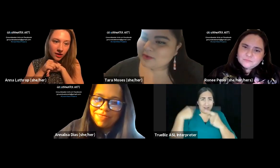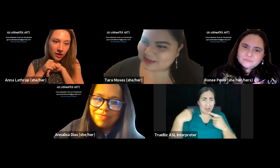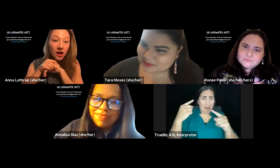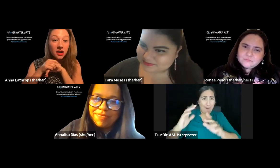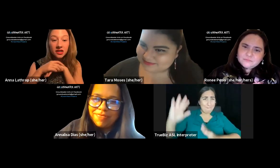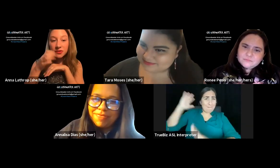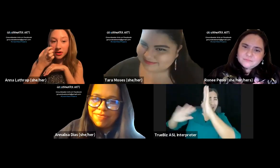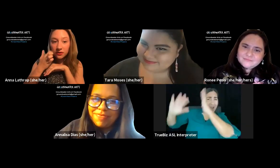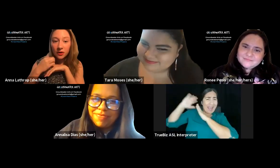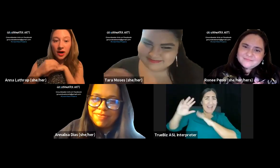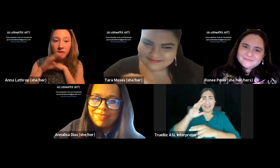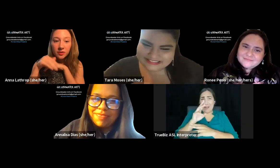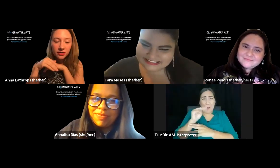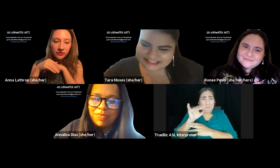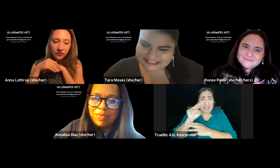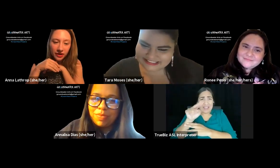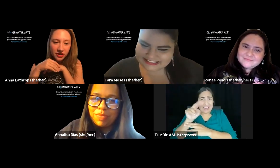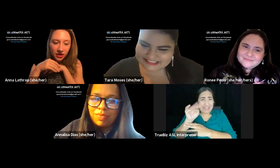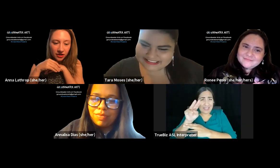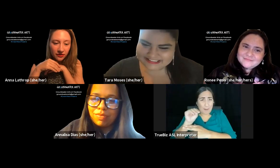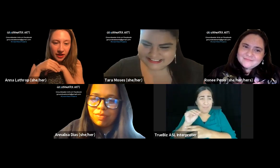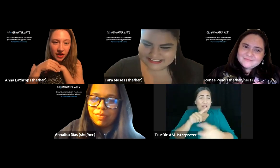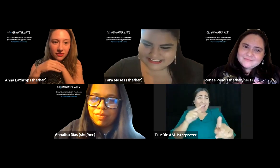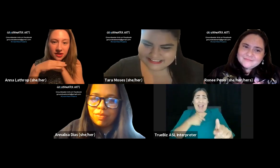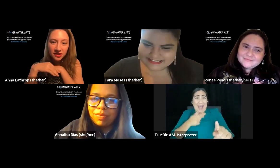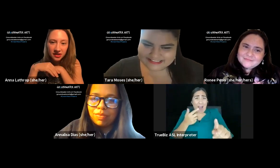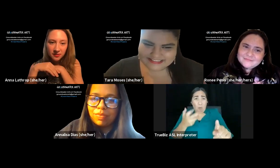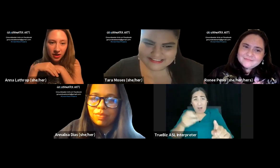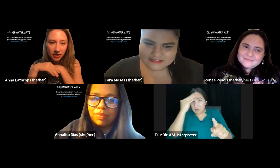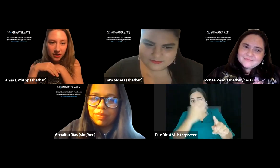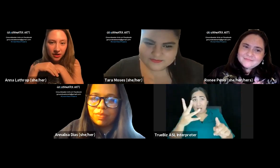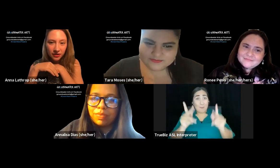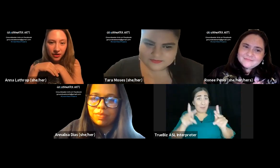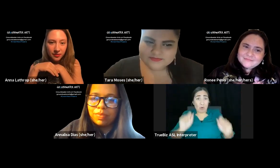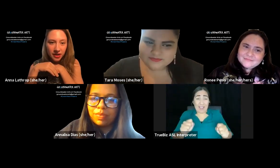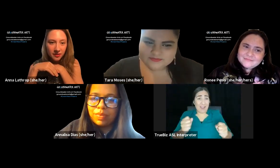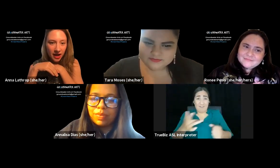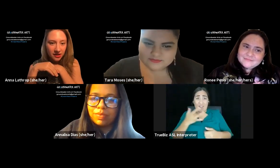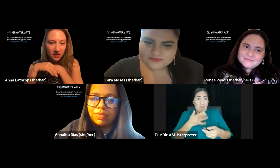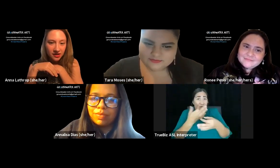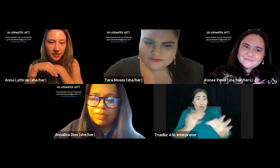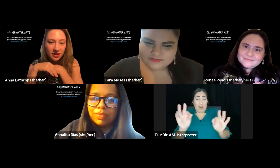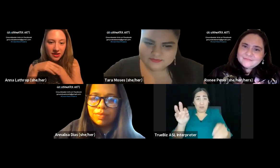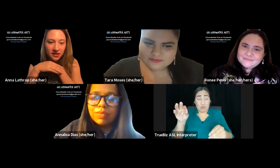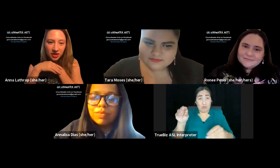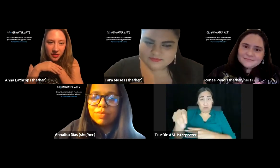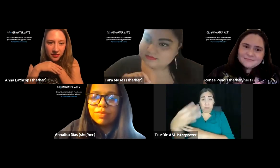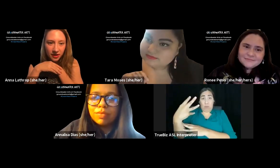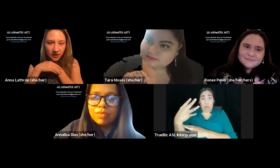I just want to throw out, people can feel free to turn on their video. This is a smaller group than the past calls have been. It's a little bit more of